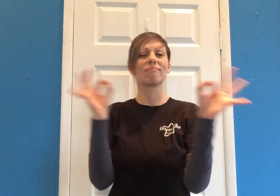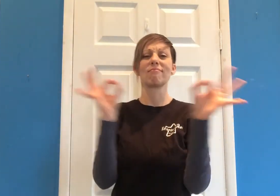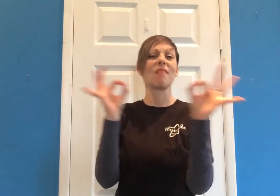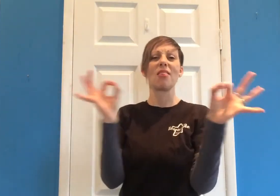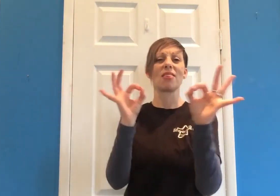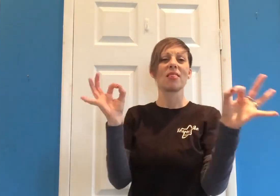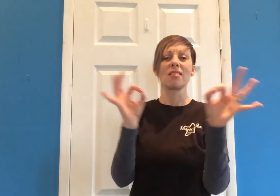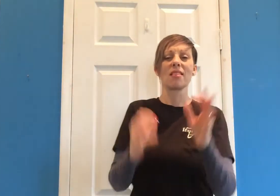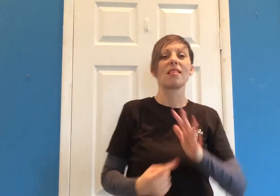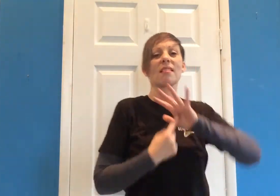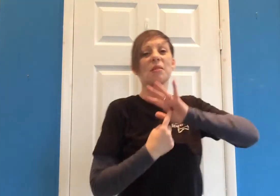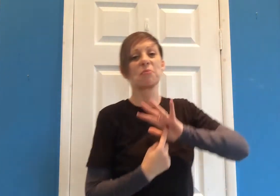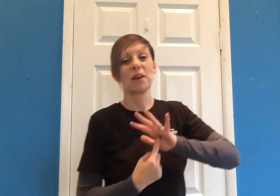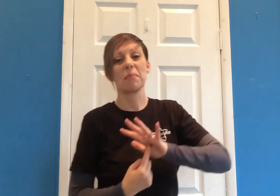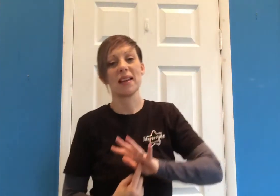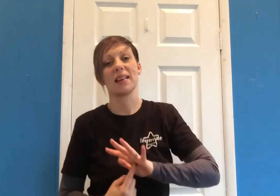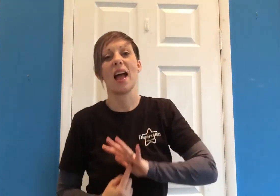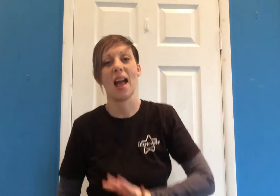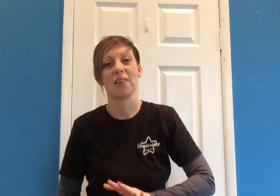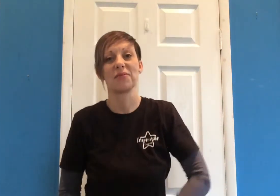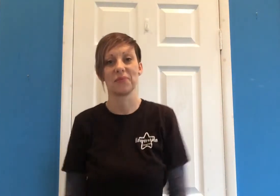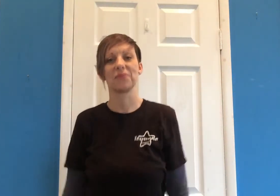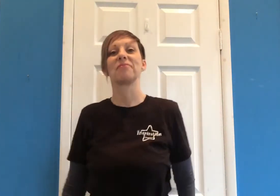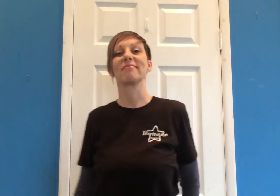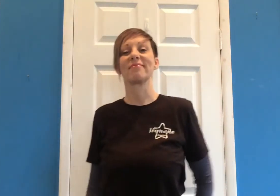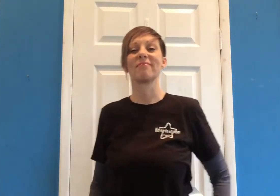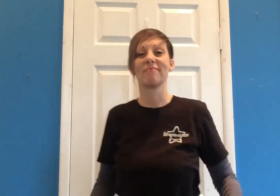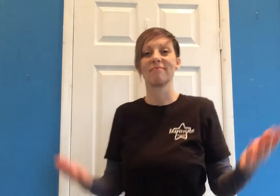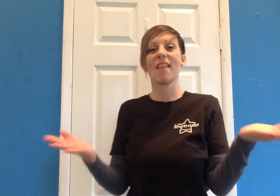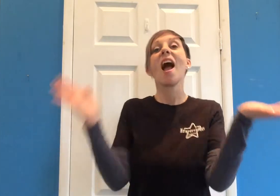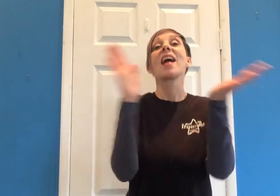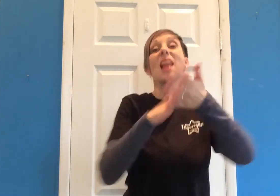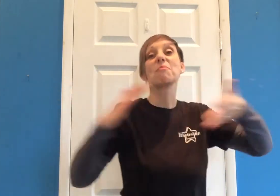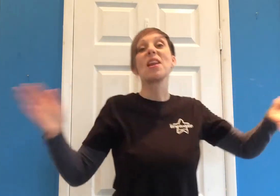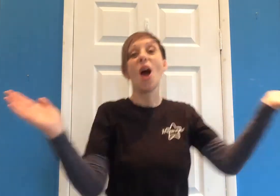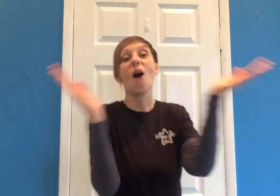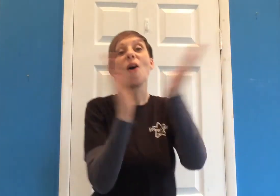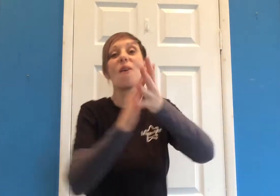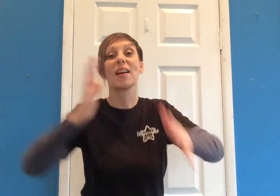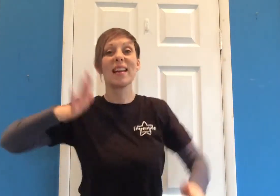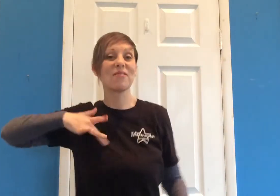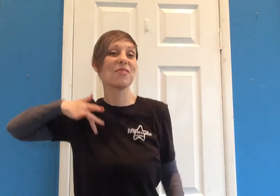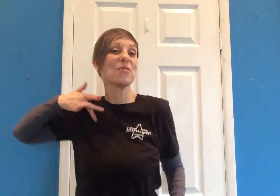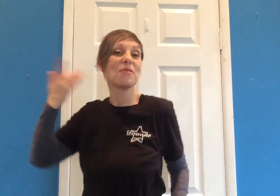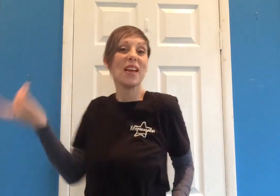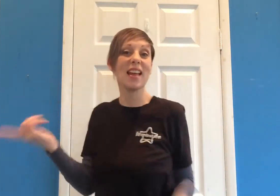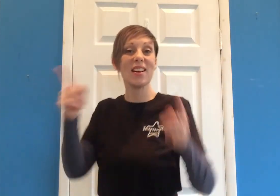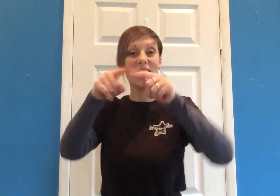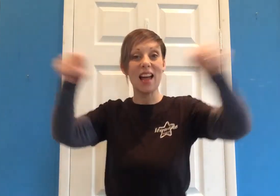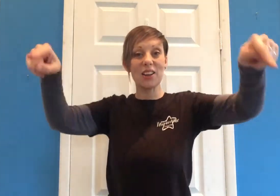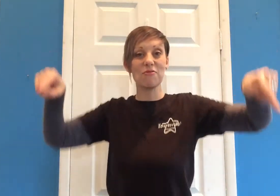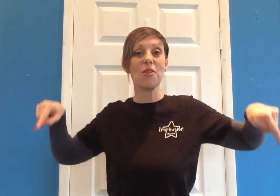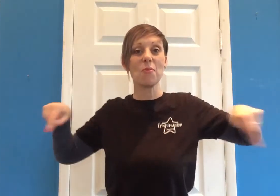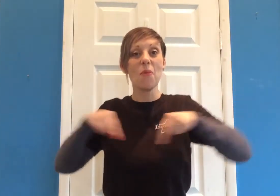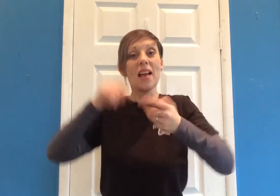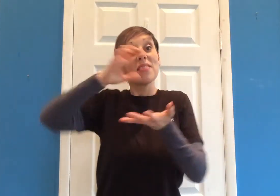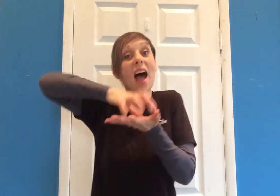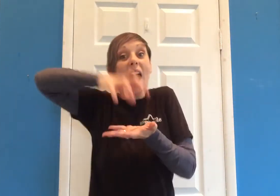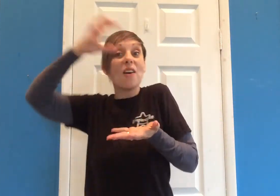Can't do it. Bring me there. Because I'm happy. Come along if you feel like a woman is a